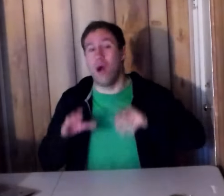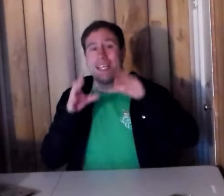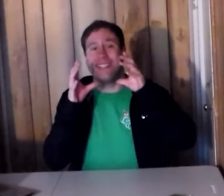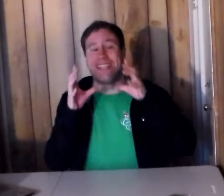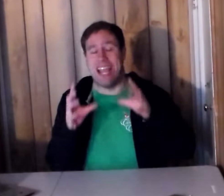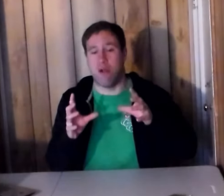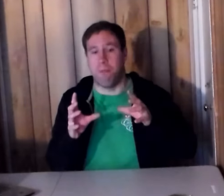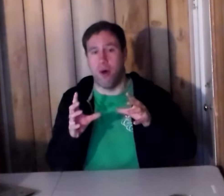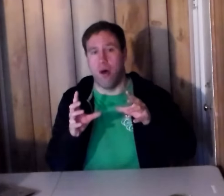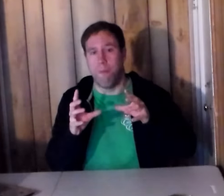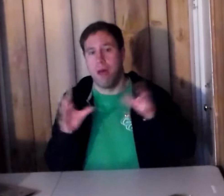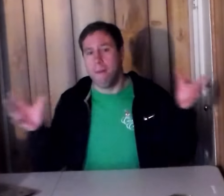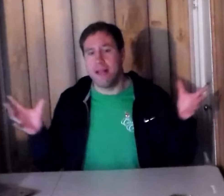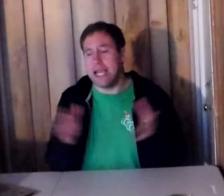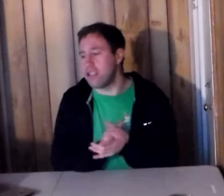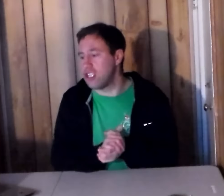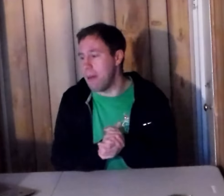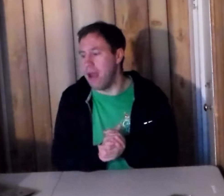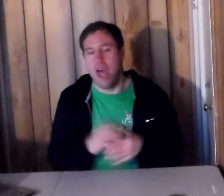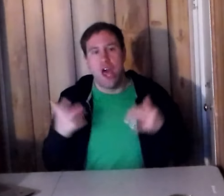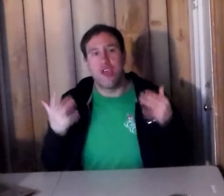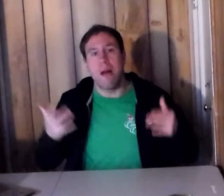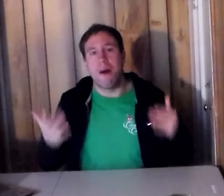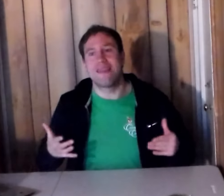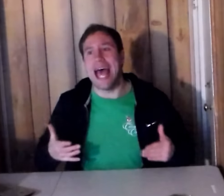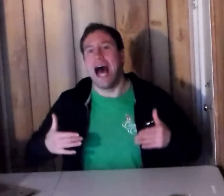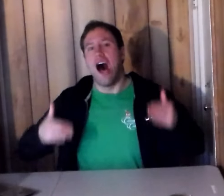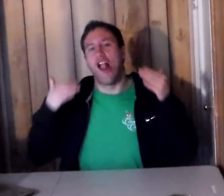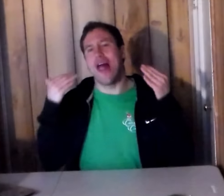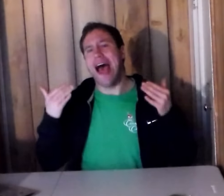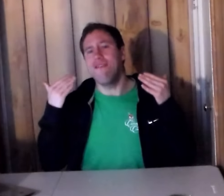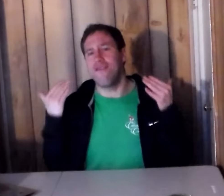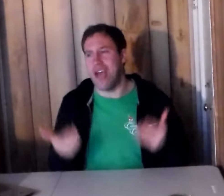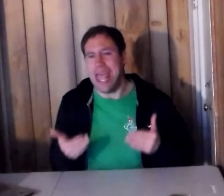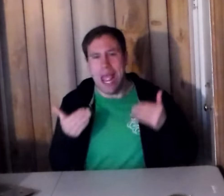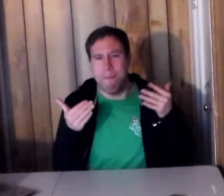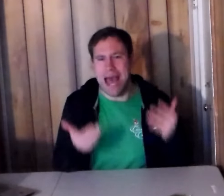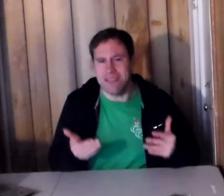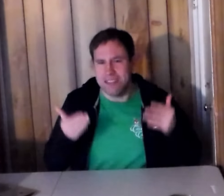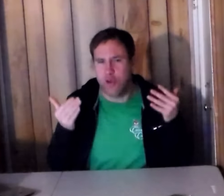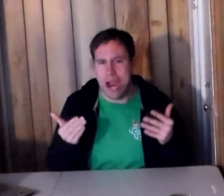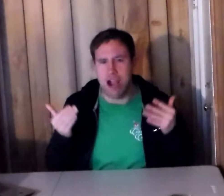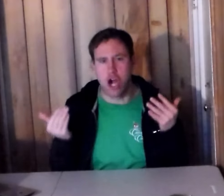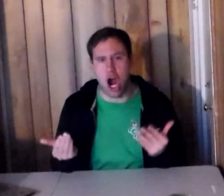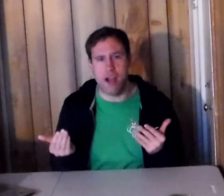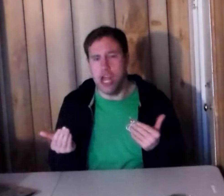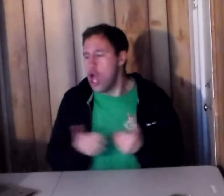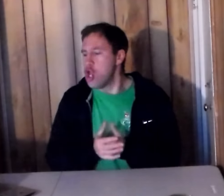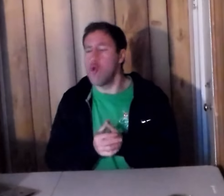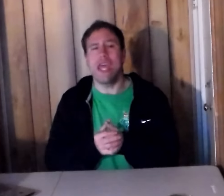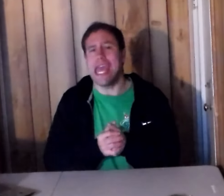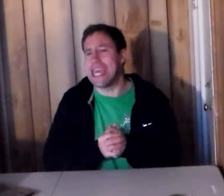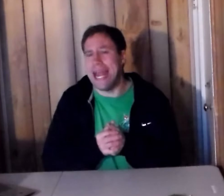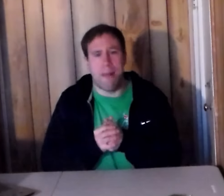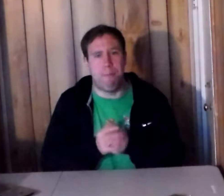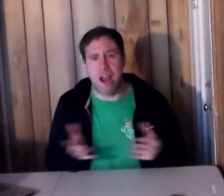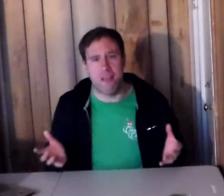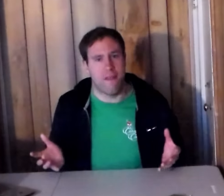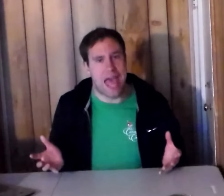was terrible. But ladies and gentlemen, think about that. A live event in Madison Square Garden, you can't get any better than